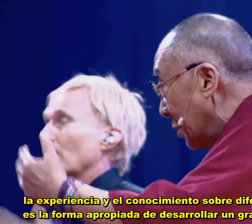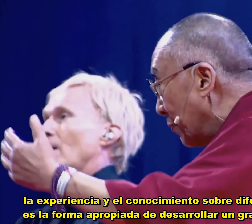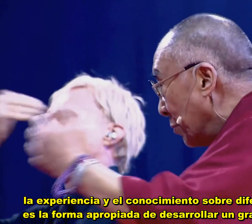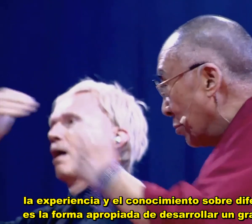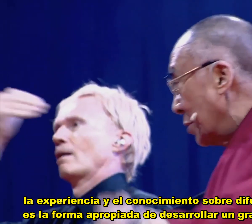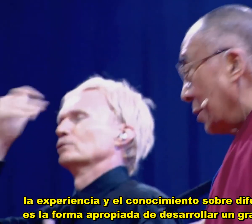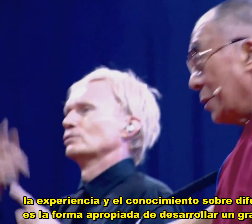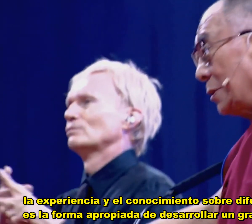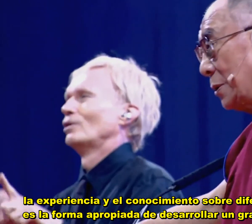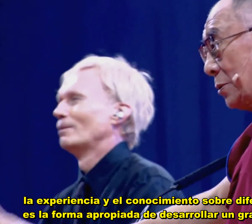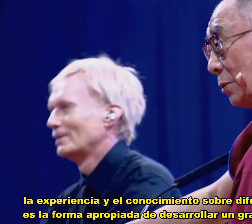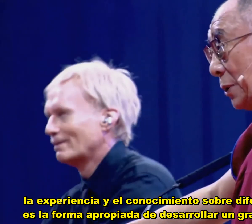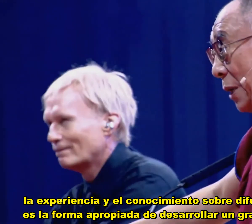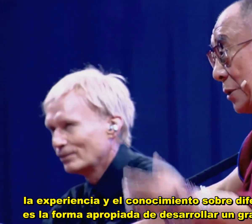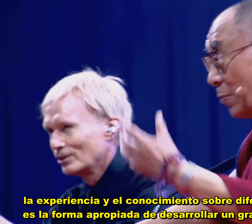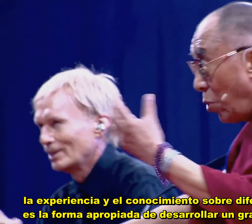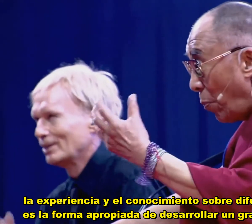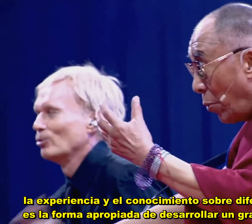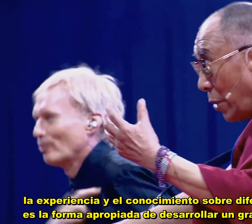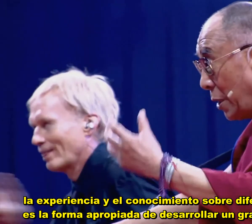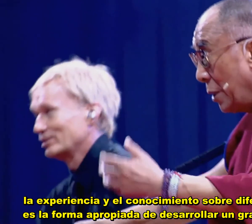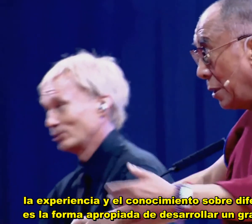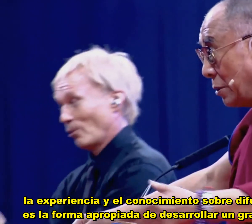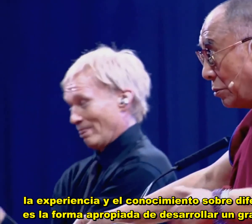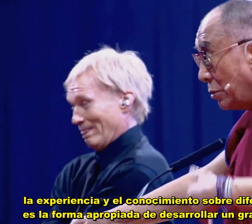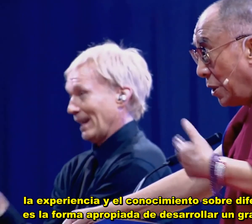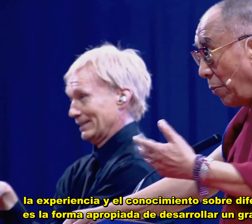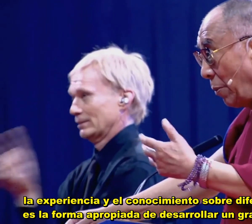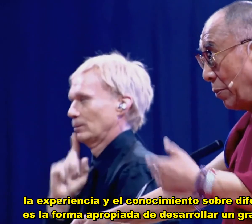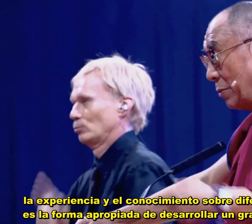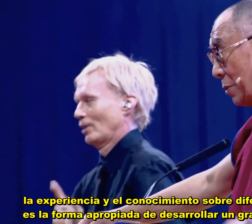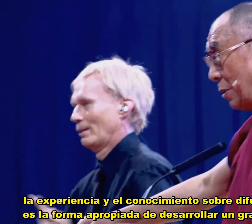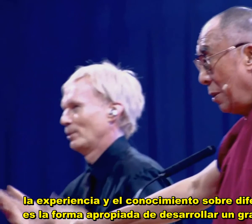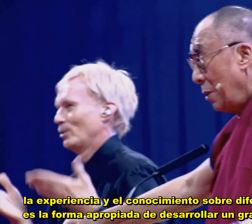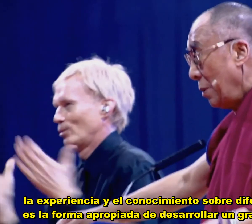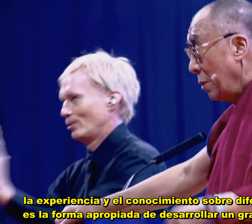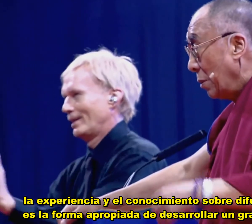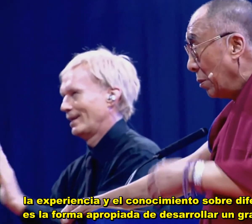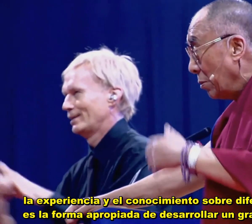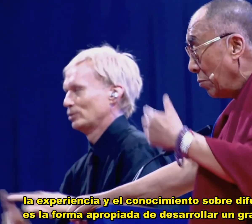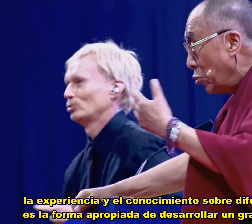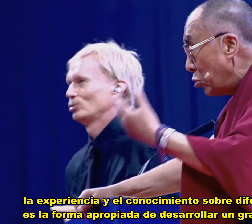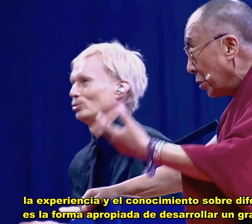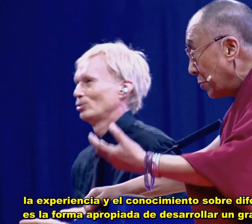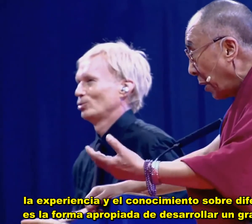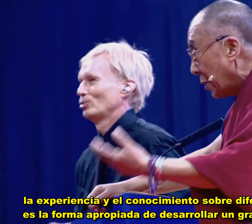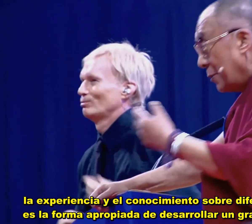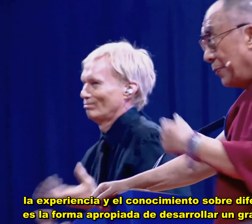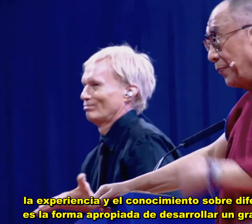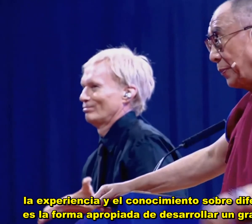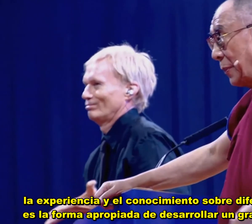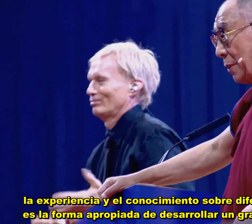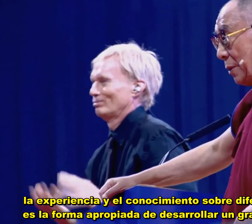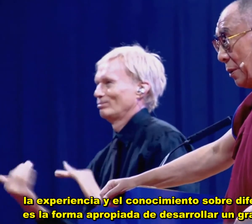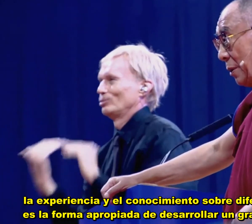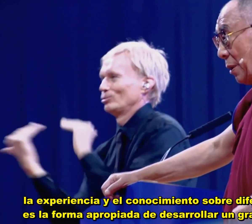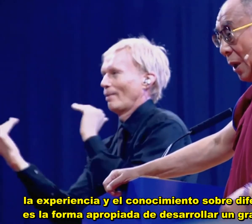different traditions. So that's the proper way to develop mutual respect